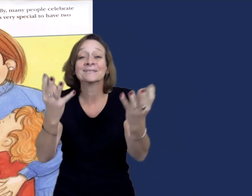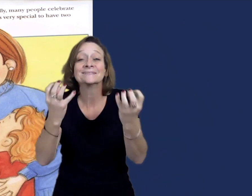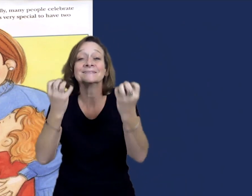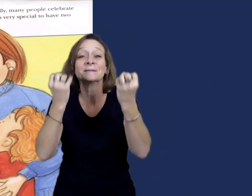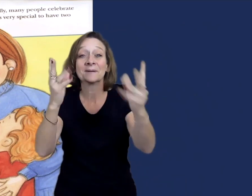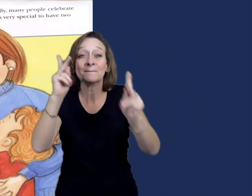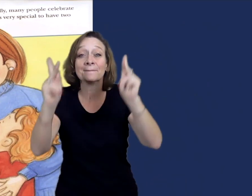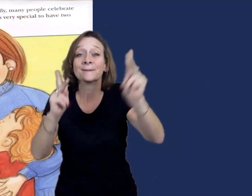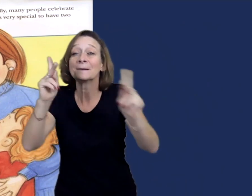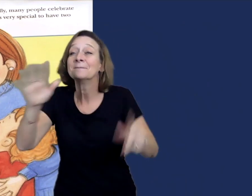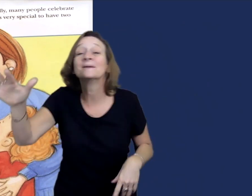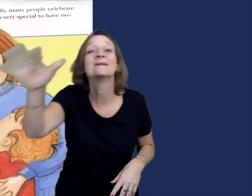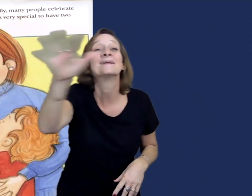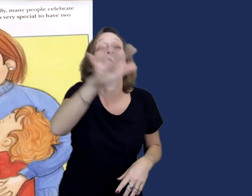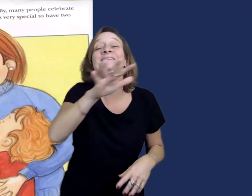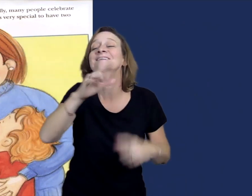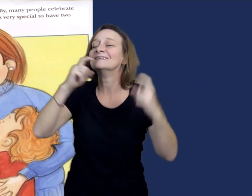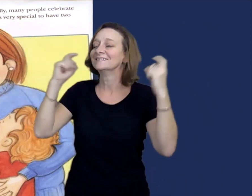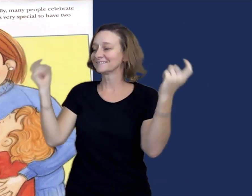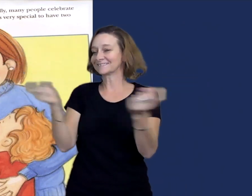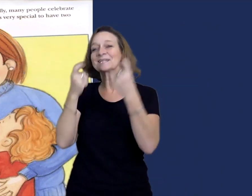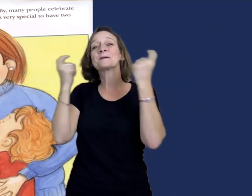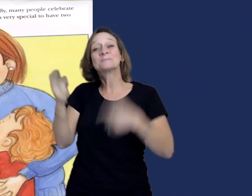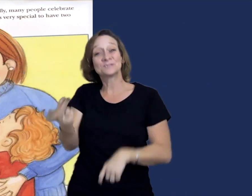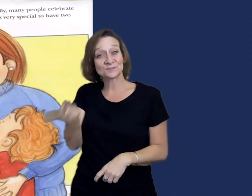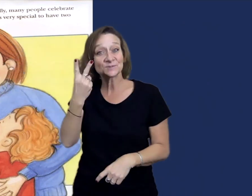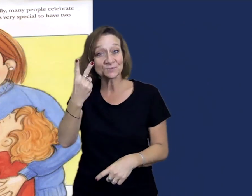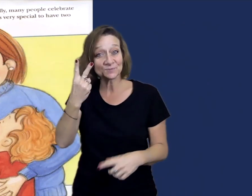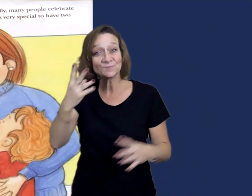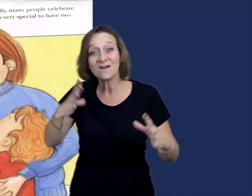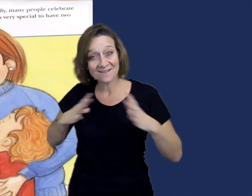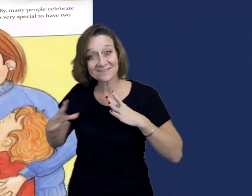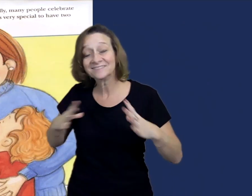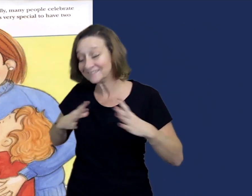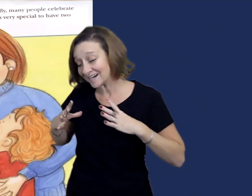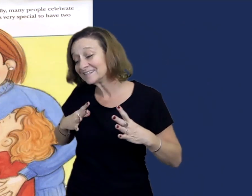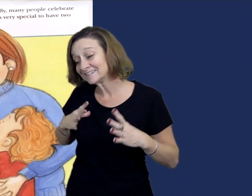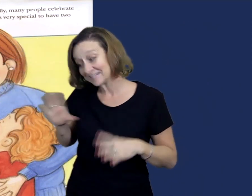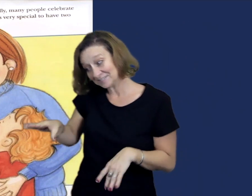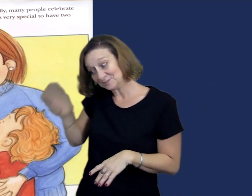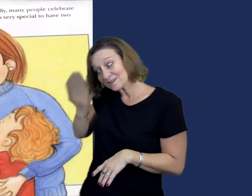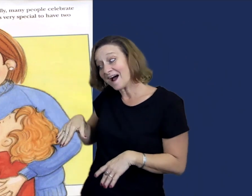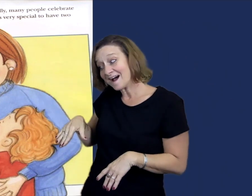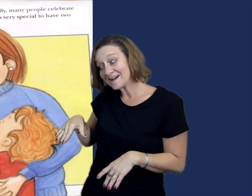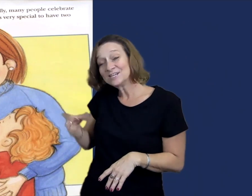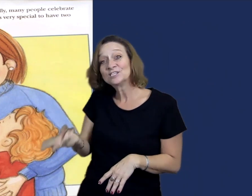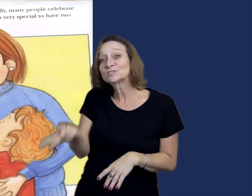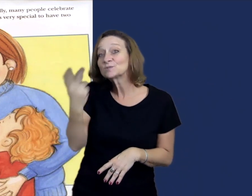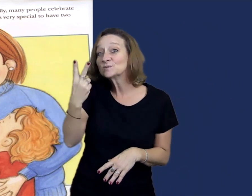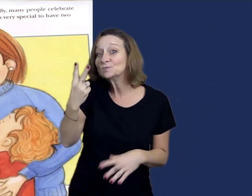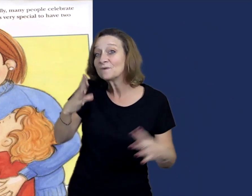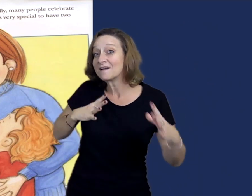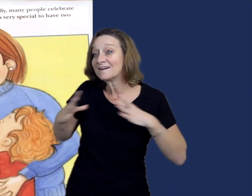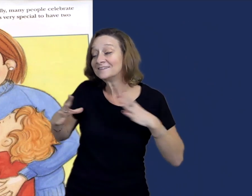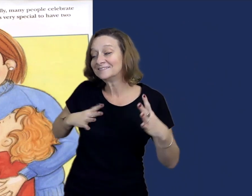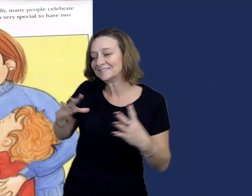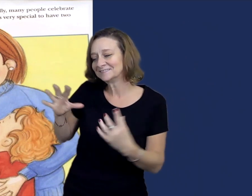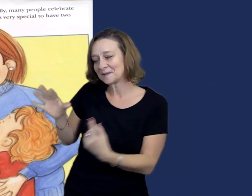Actually, many people celebrate both Christmas and Hanukkah. It's very special to have two